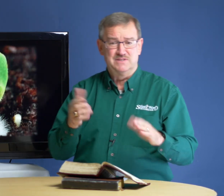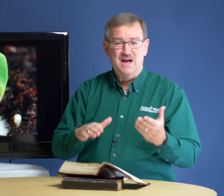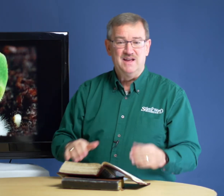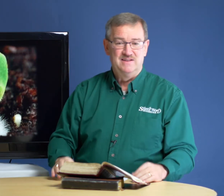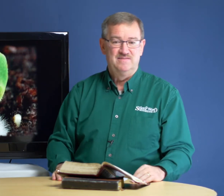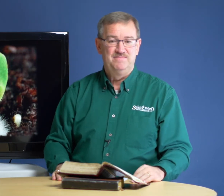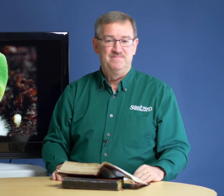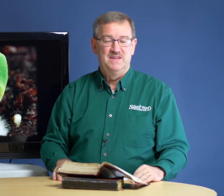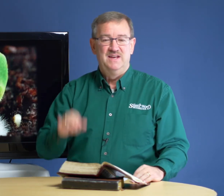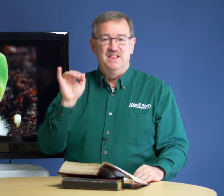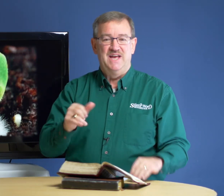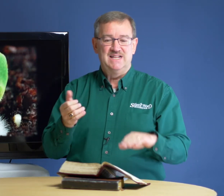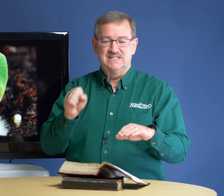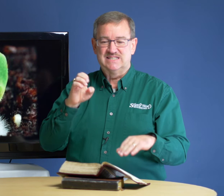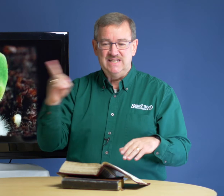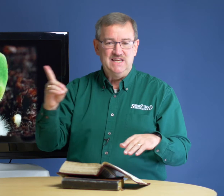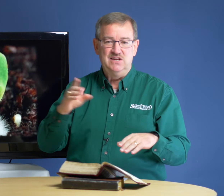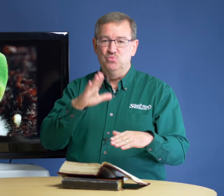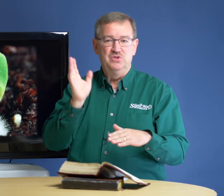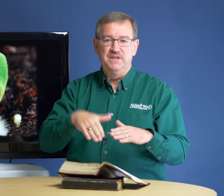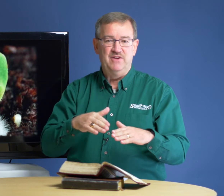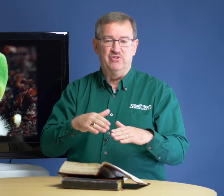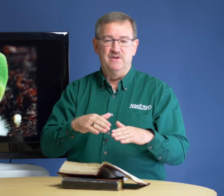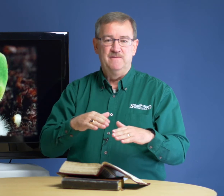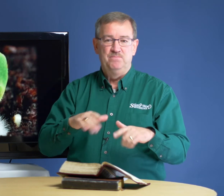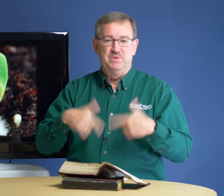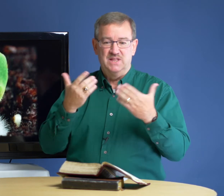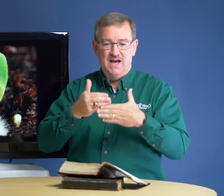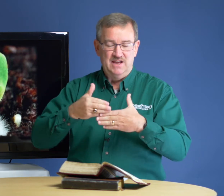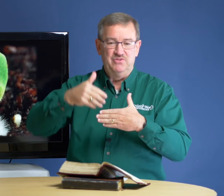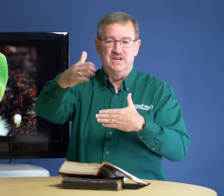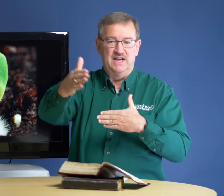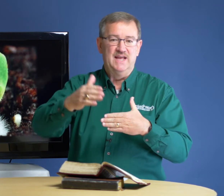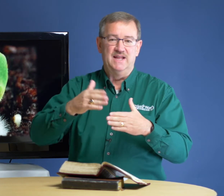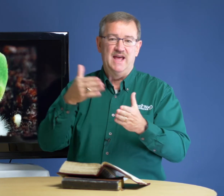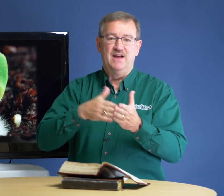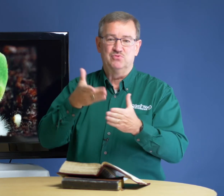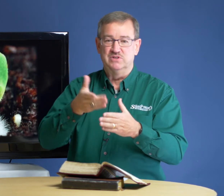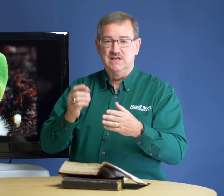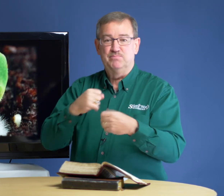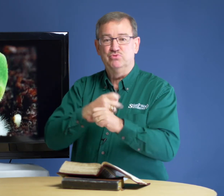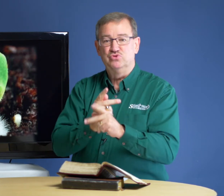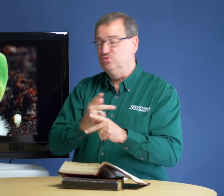die. That seed will never be alive again afterwards. It produced